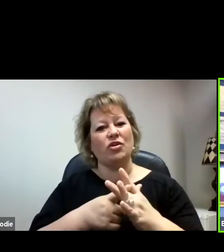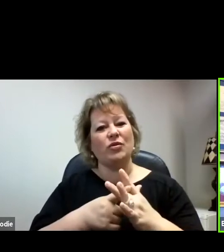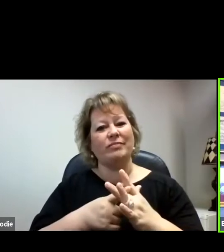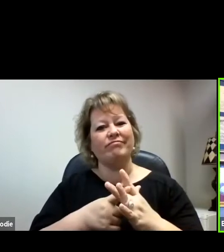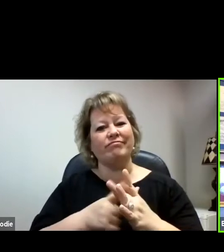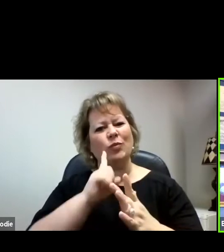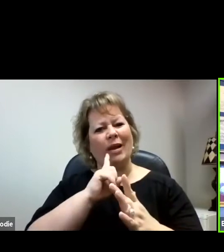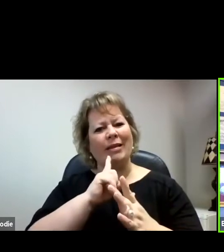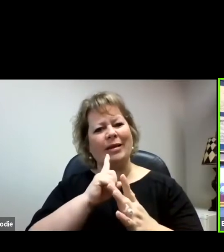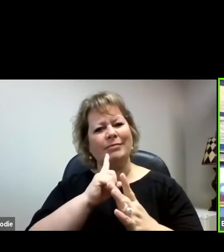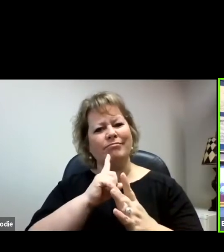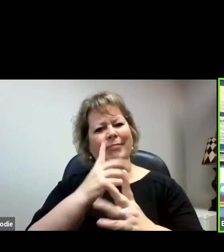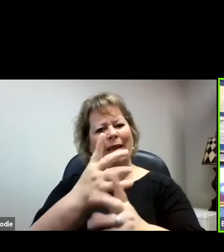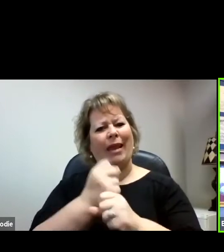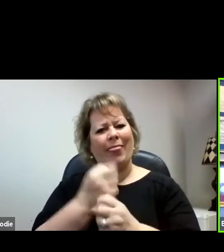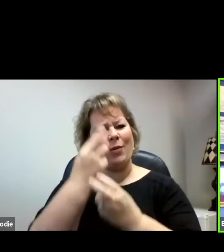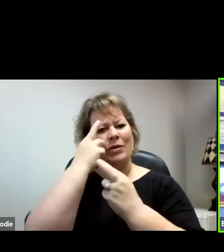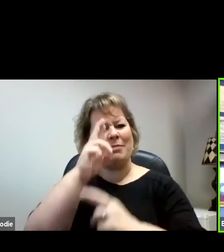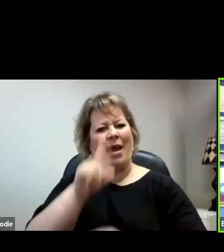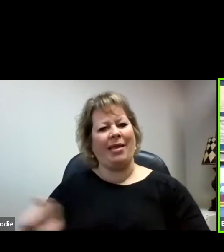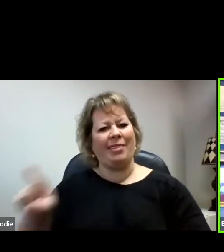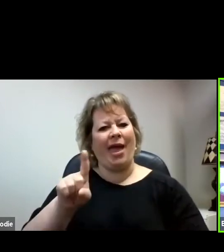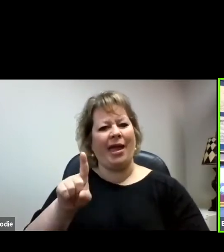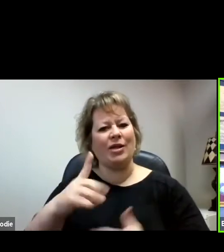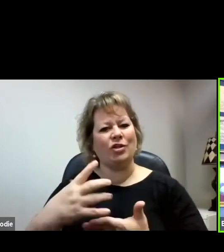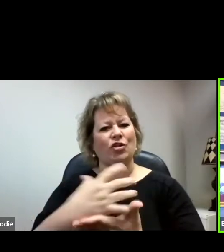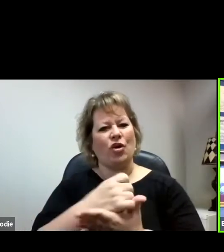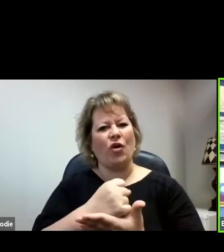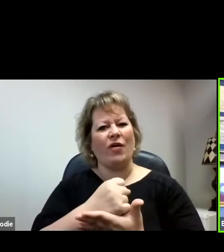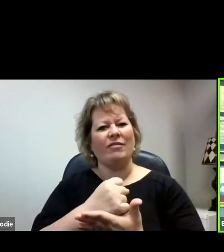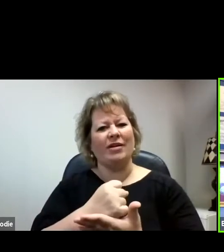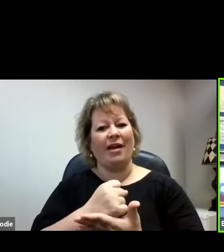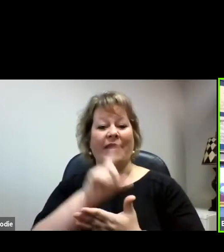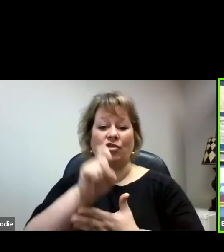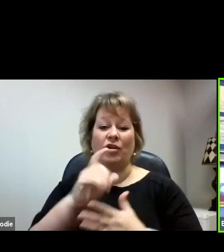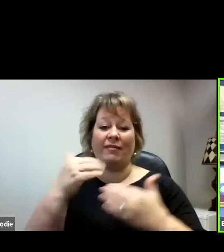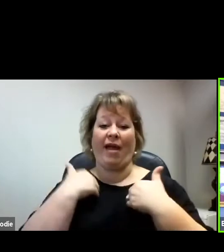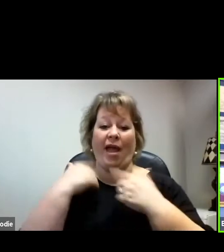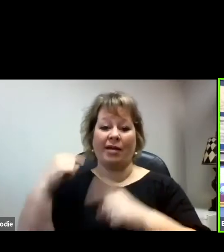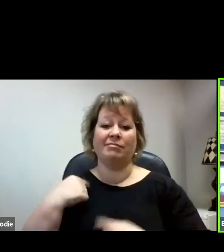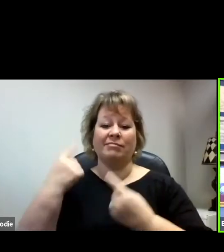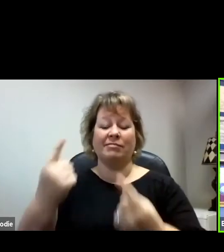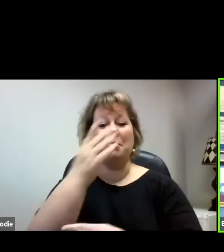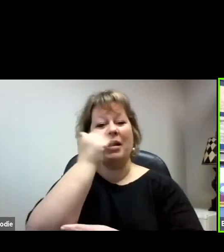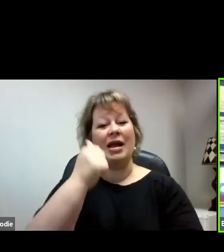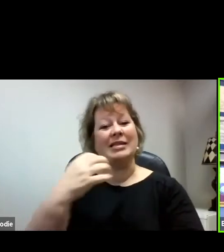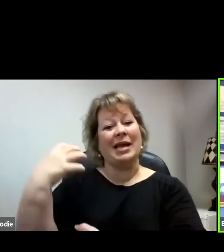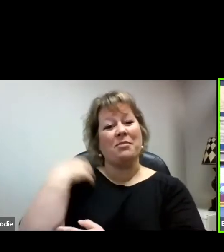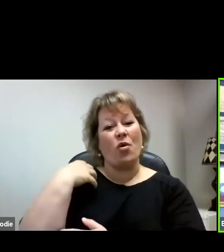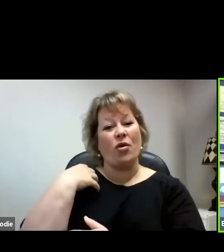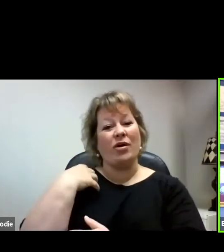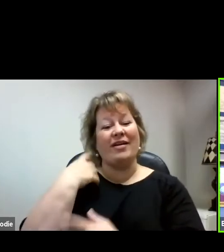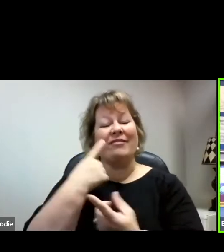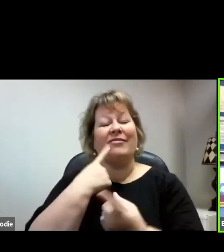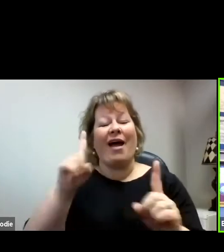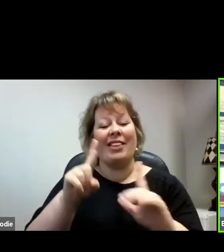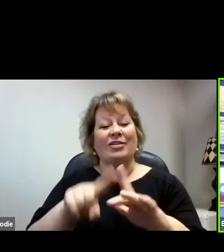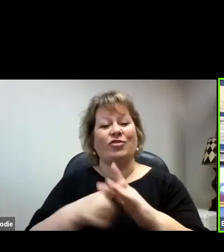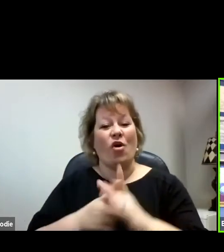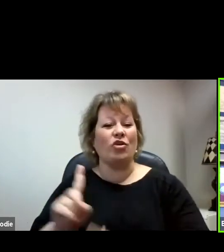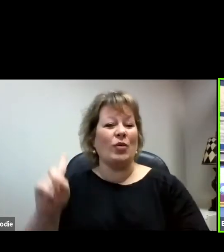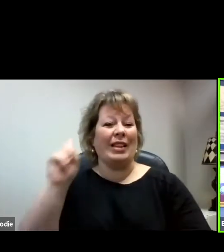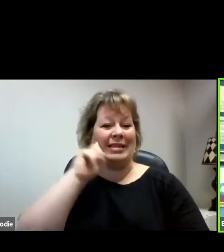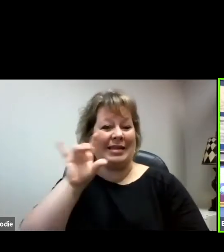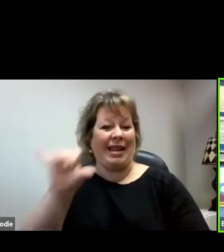that they deserve and certainly should have always had because employers were finally beginning to listen to what that resource